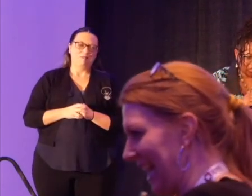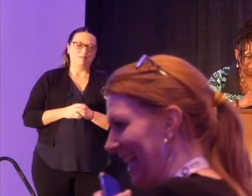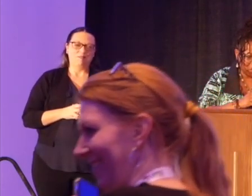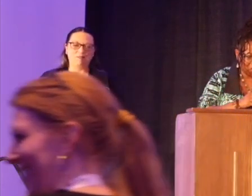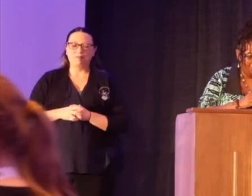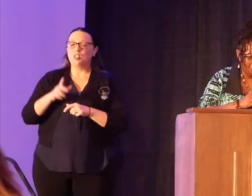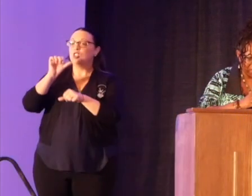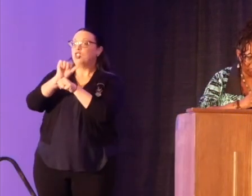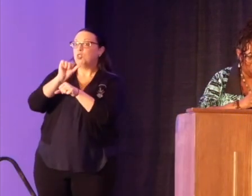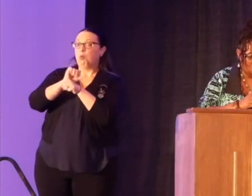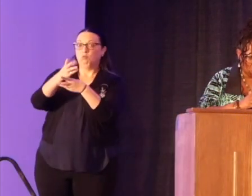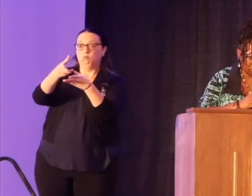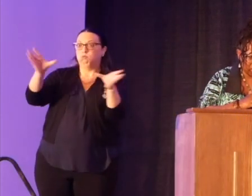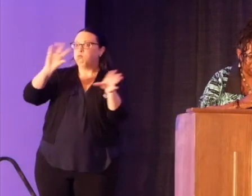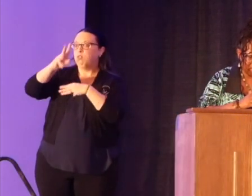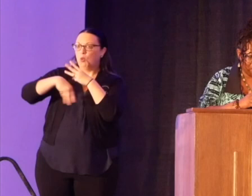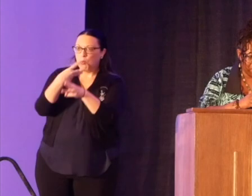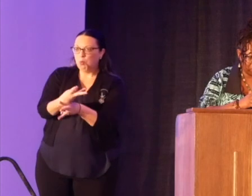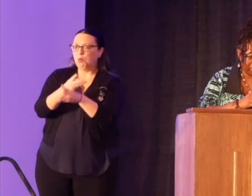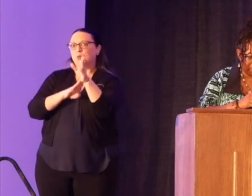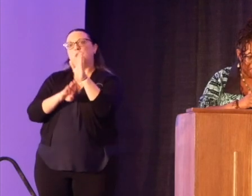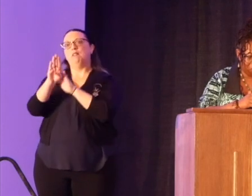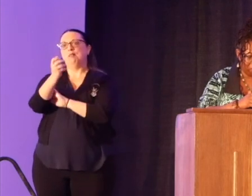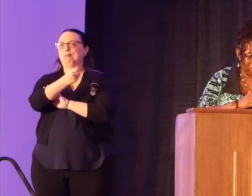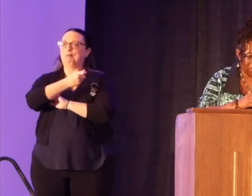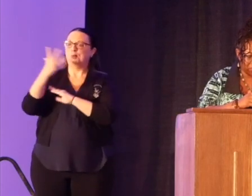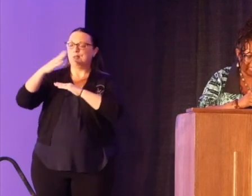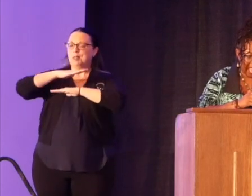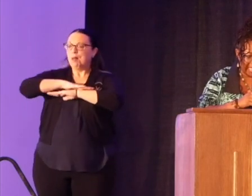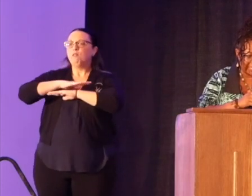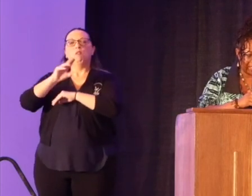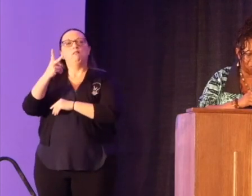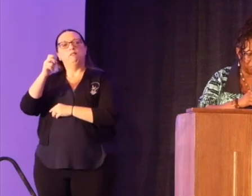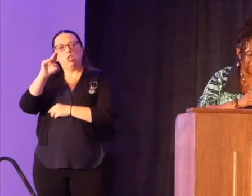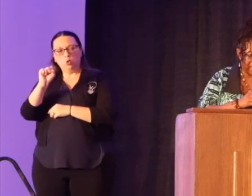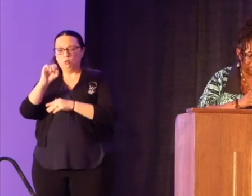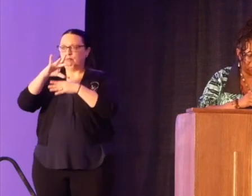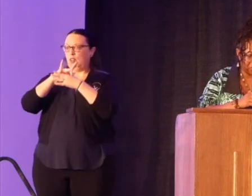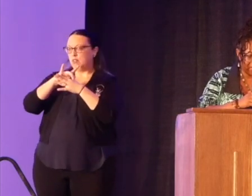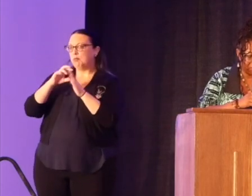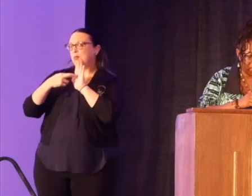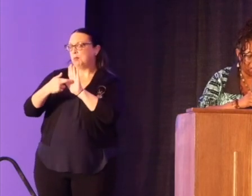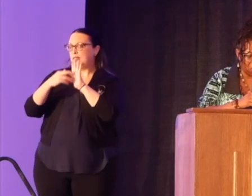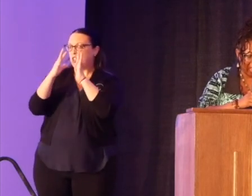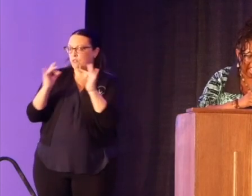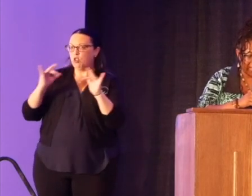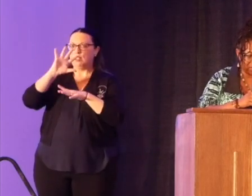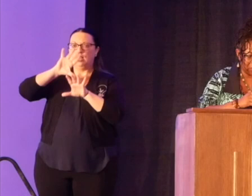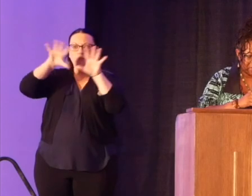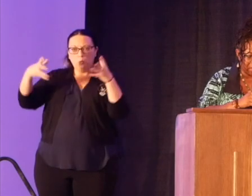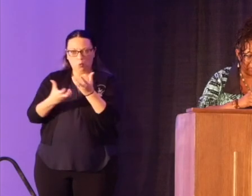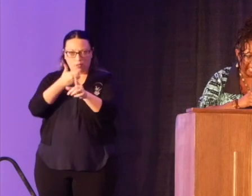She has worked across the world to develop multi-platform venues and content that represents the diversity of the globe